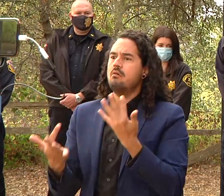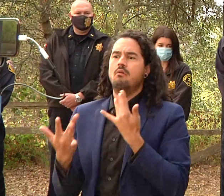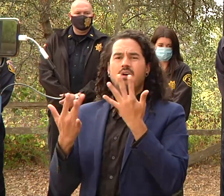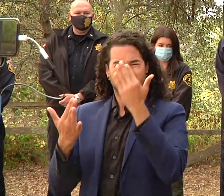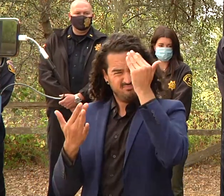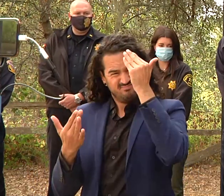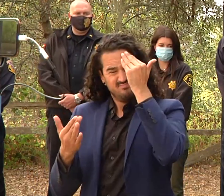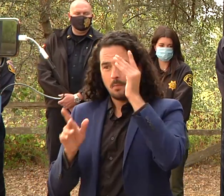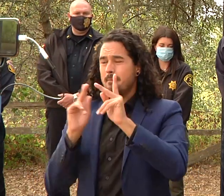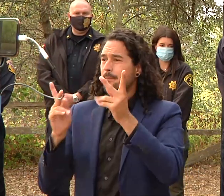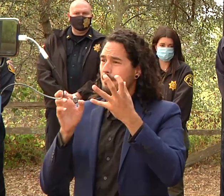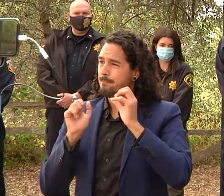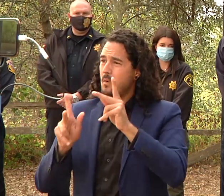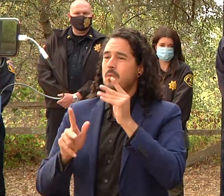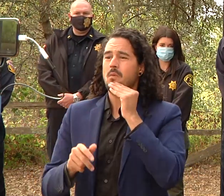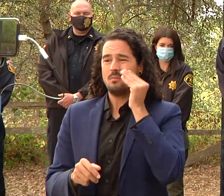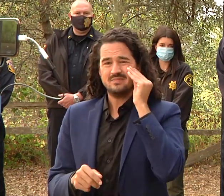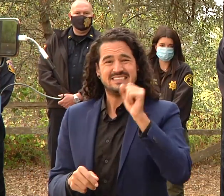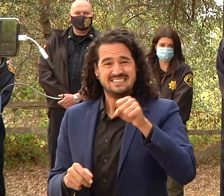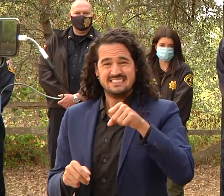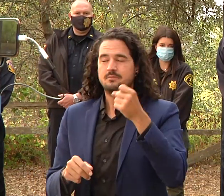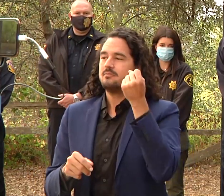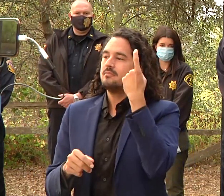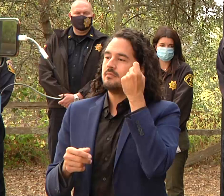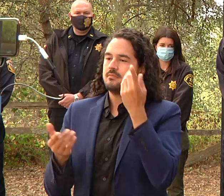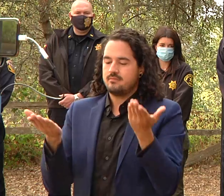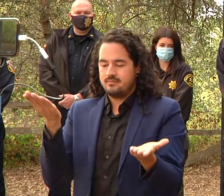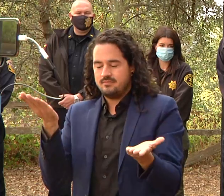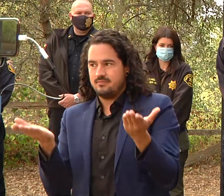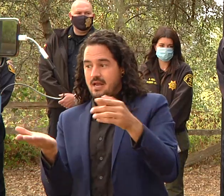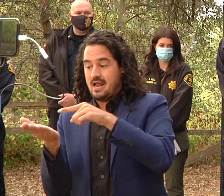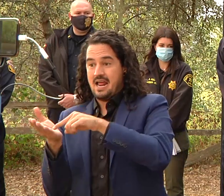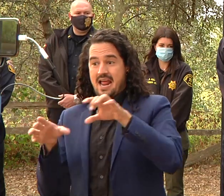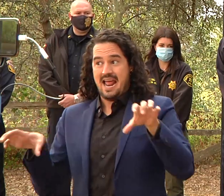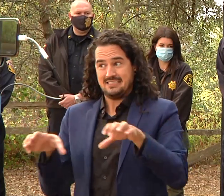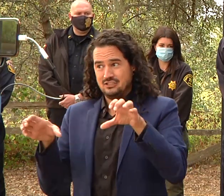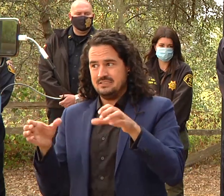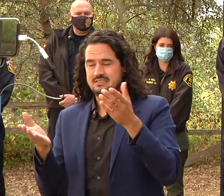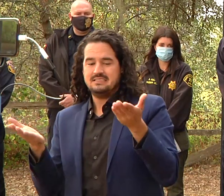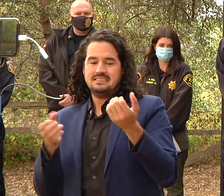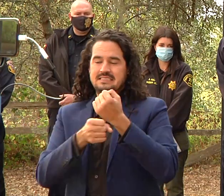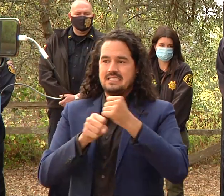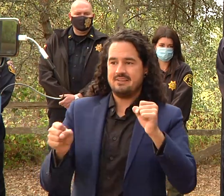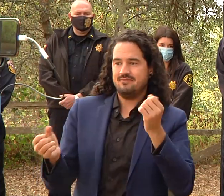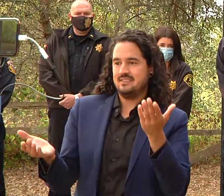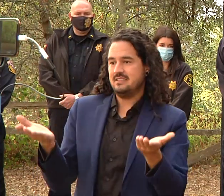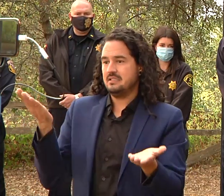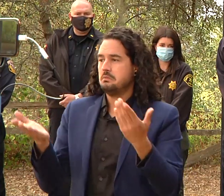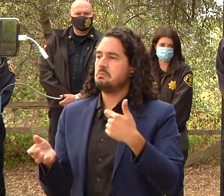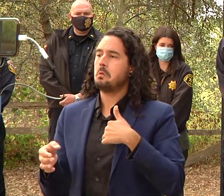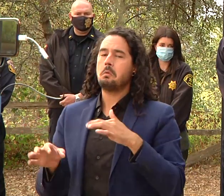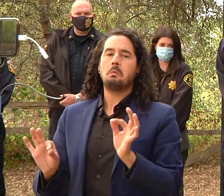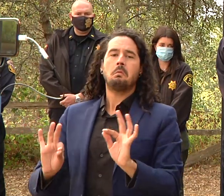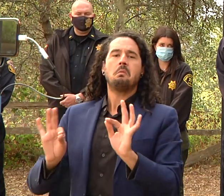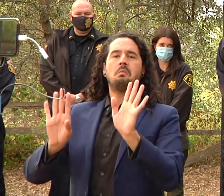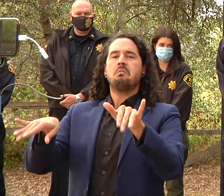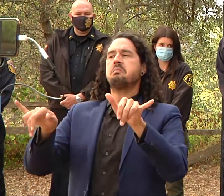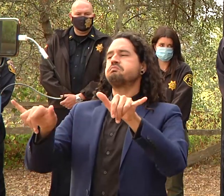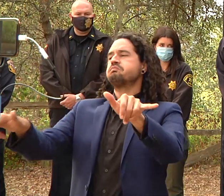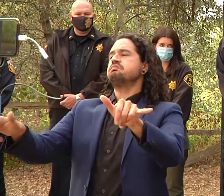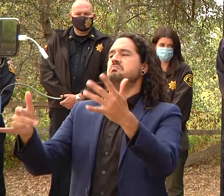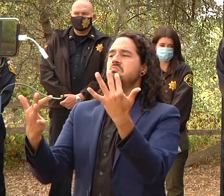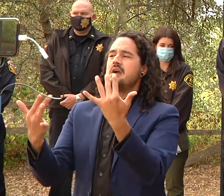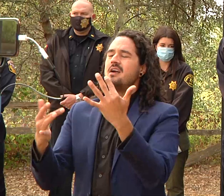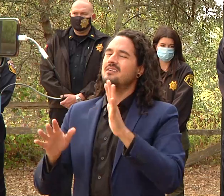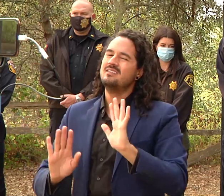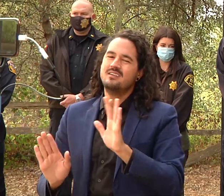a bit of a balancing act with that so we're not intentionally trying to take you know keep people out for long periods of time